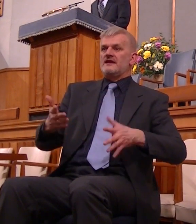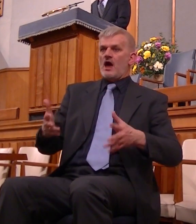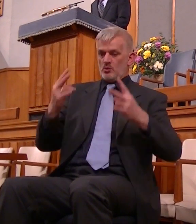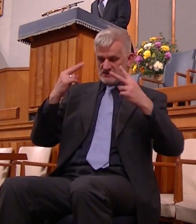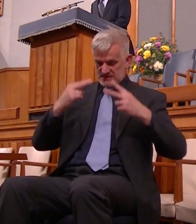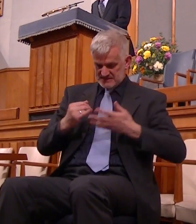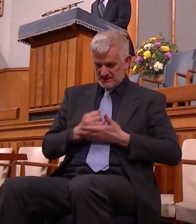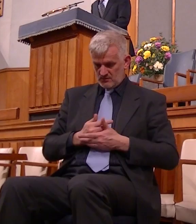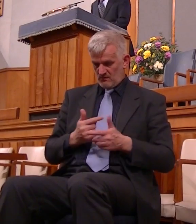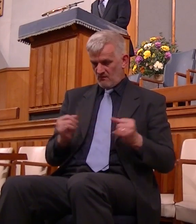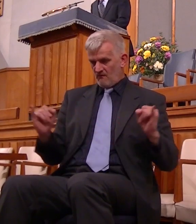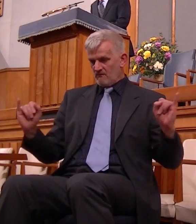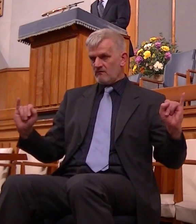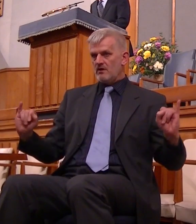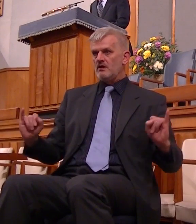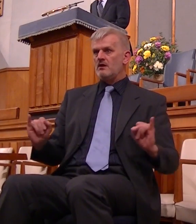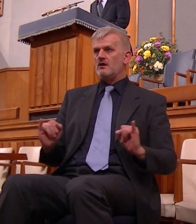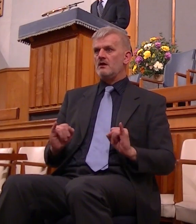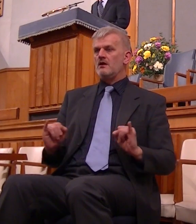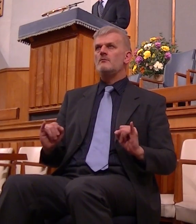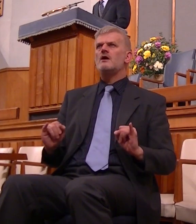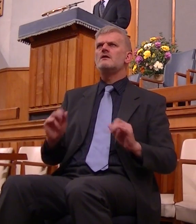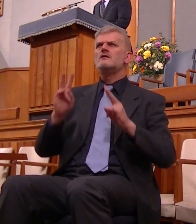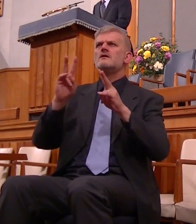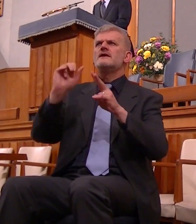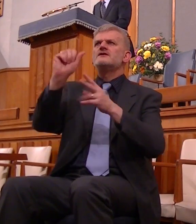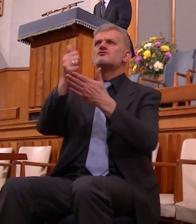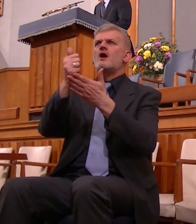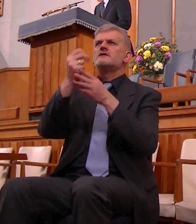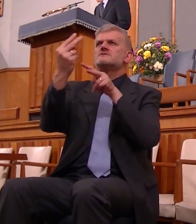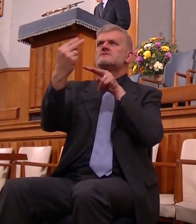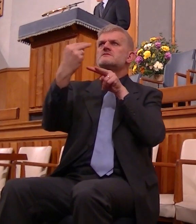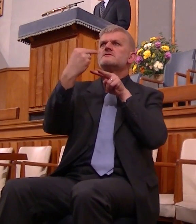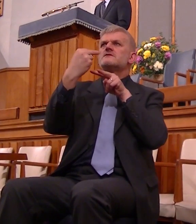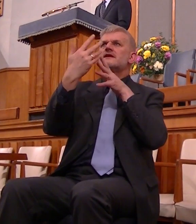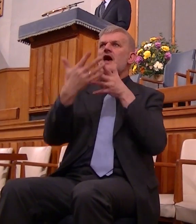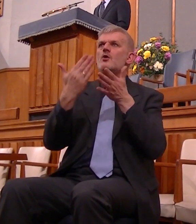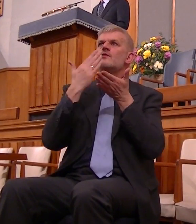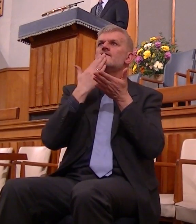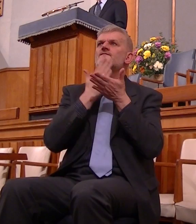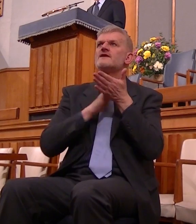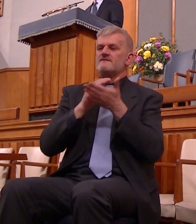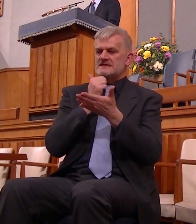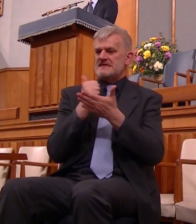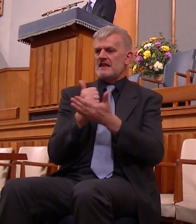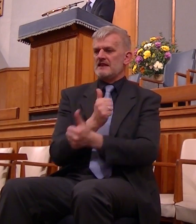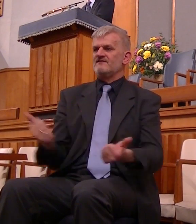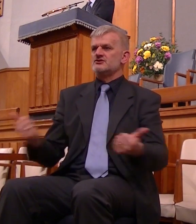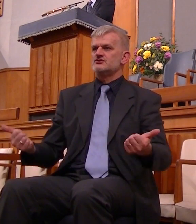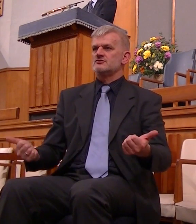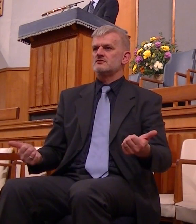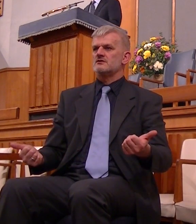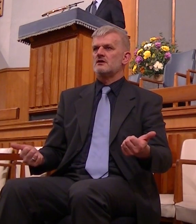its ugly hue such is the wonder of his grace it seals my pardon too that's what